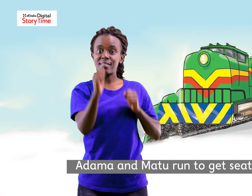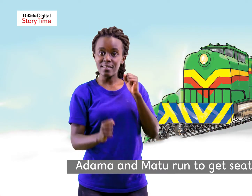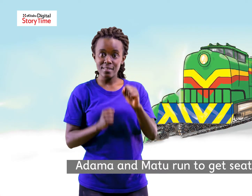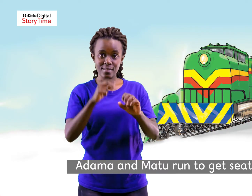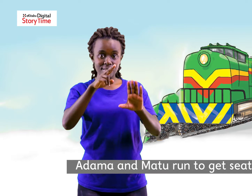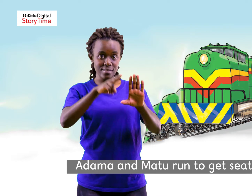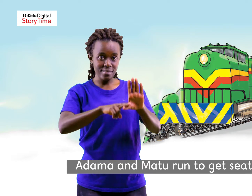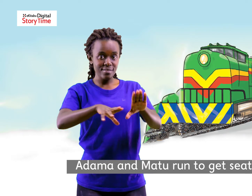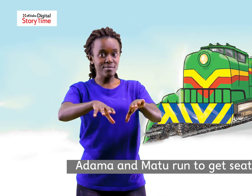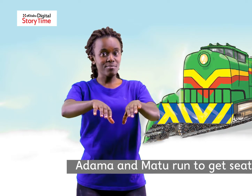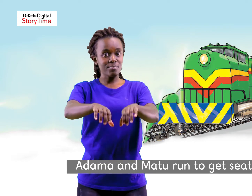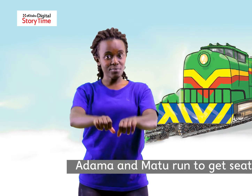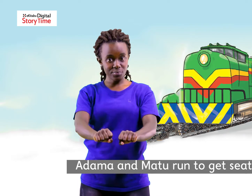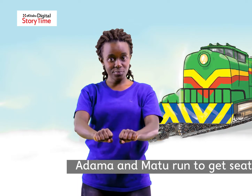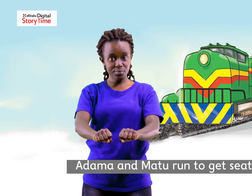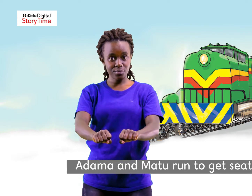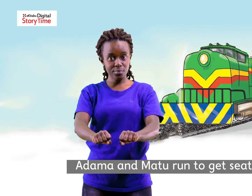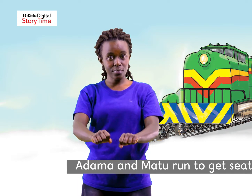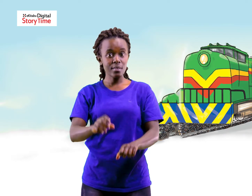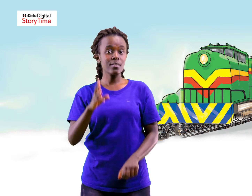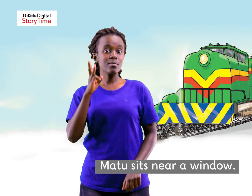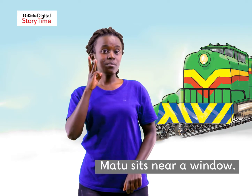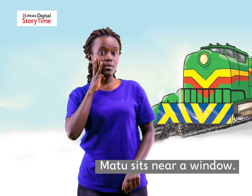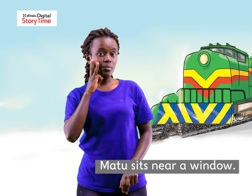Adama and Matu run to get seats.